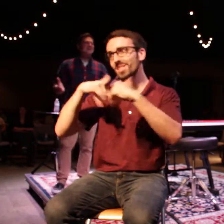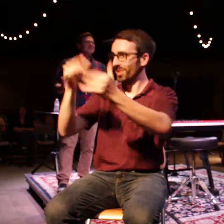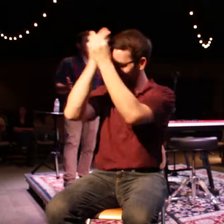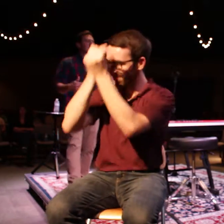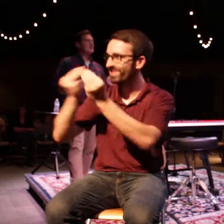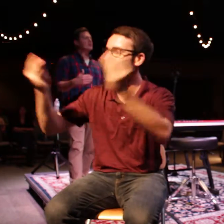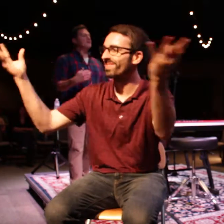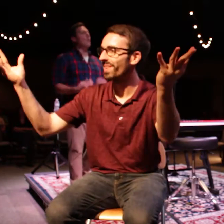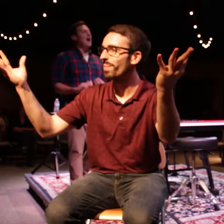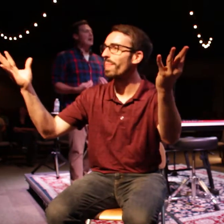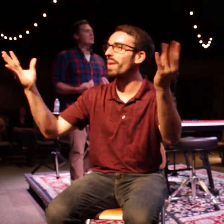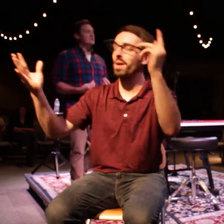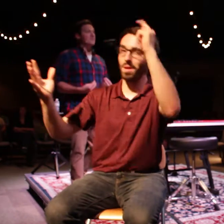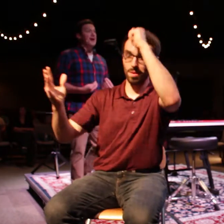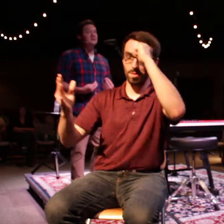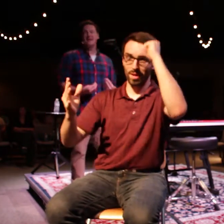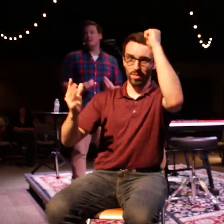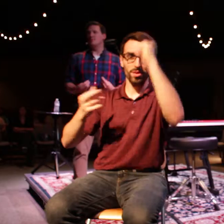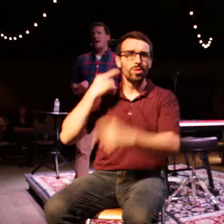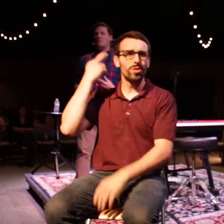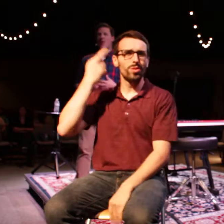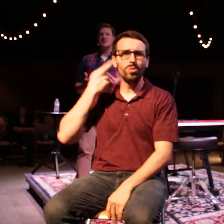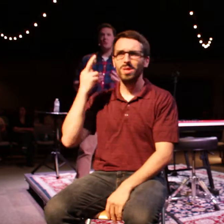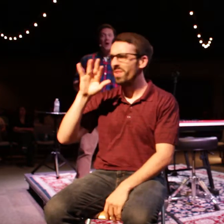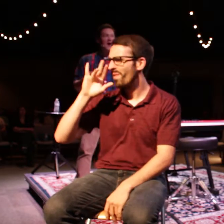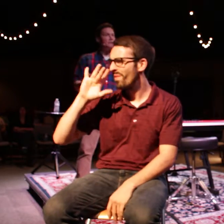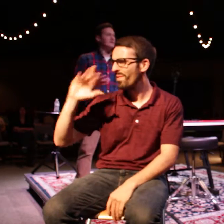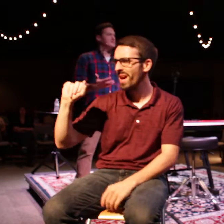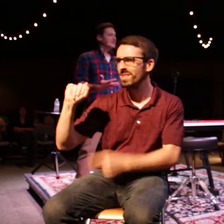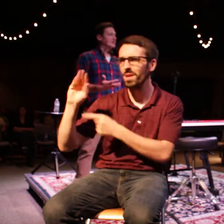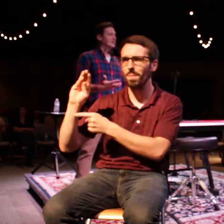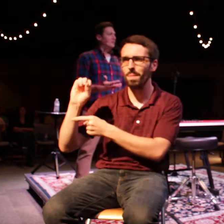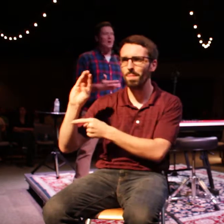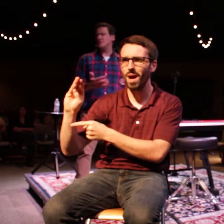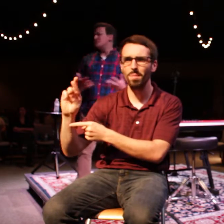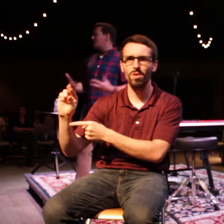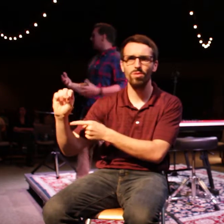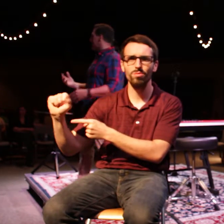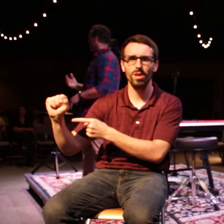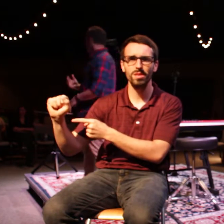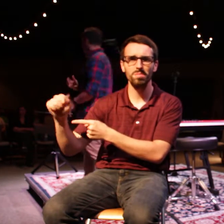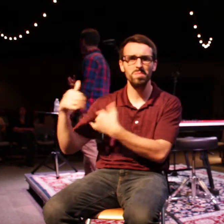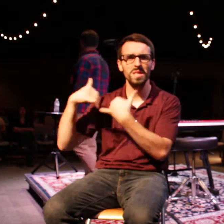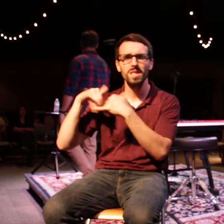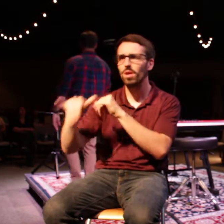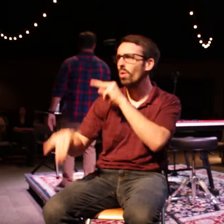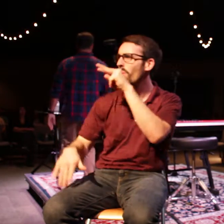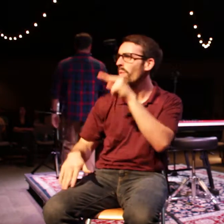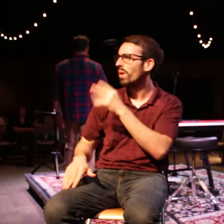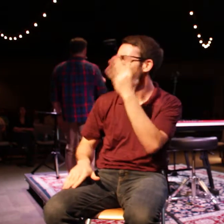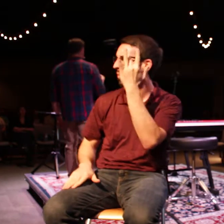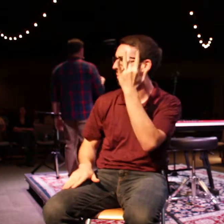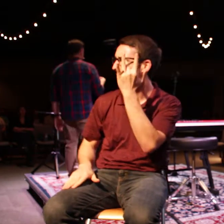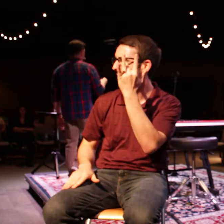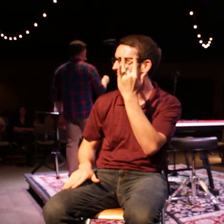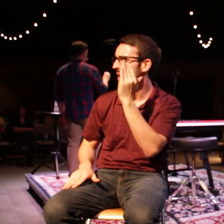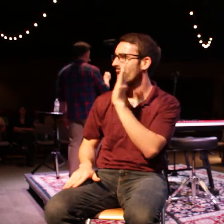My theory of why we're so fascinated with Bob Ross and why we still watch his show is because the art was not just about the